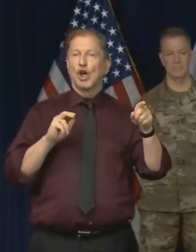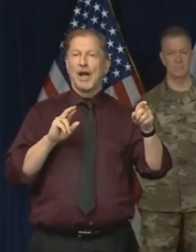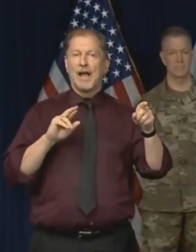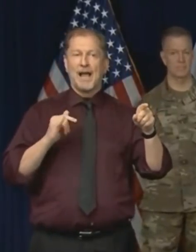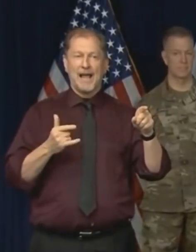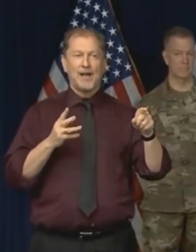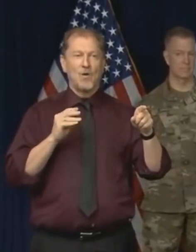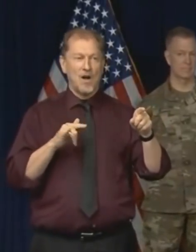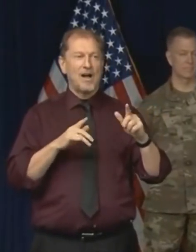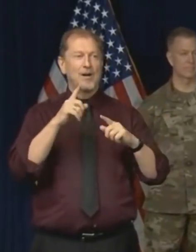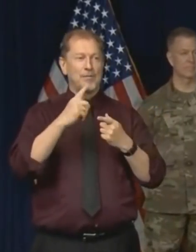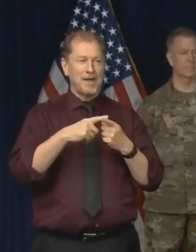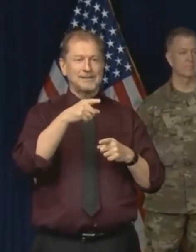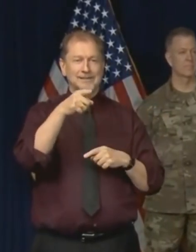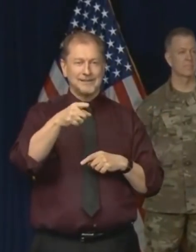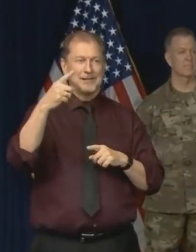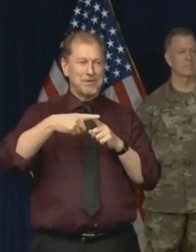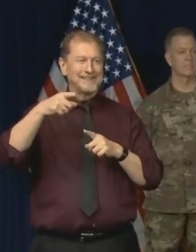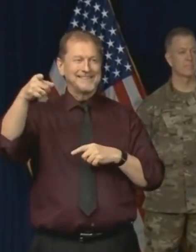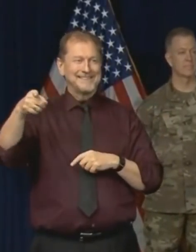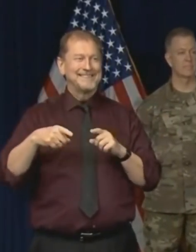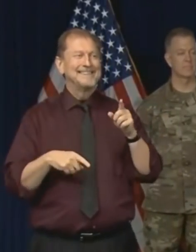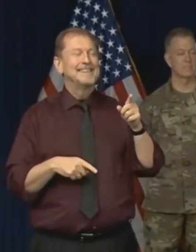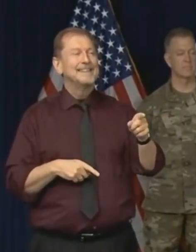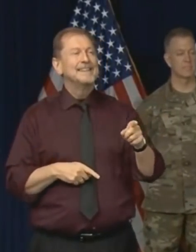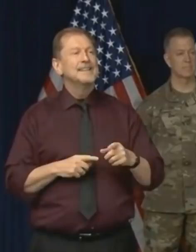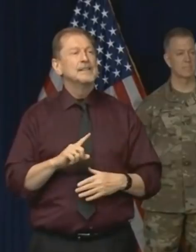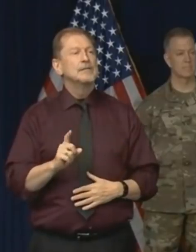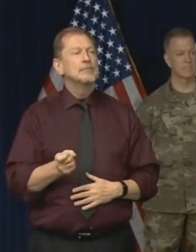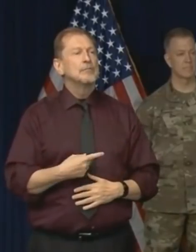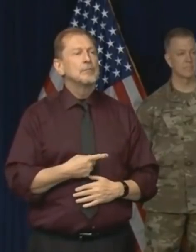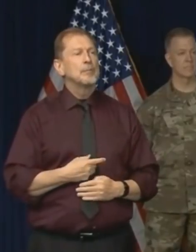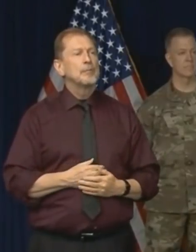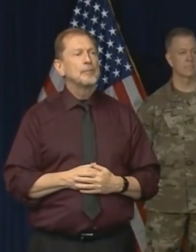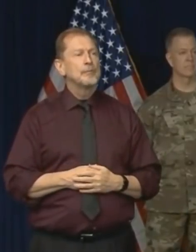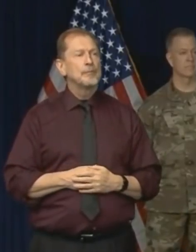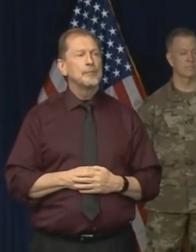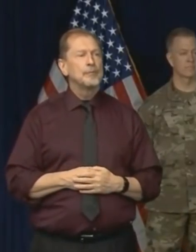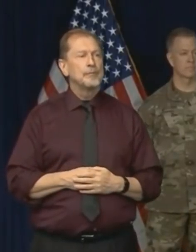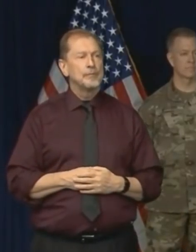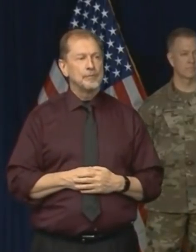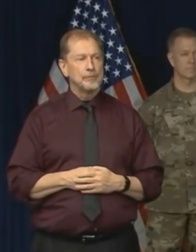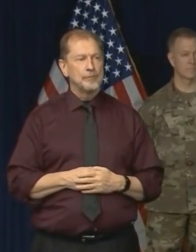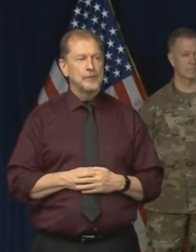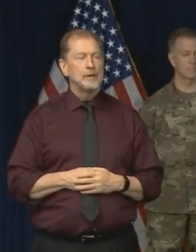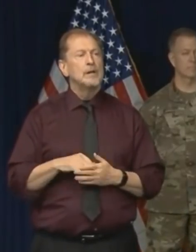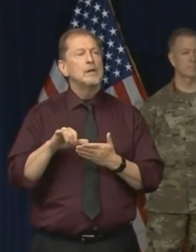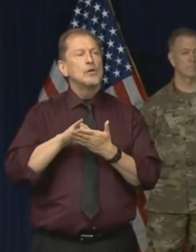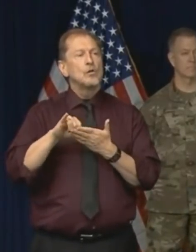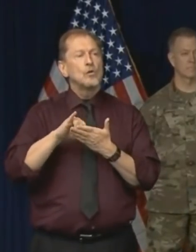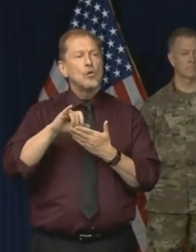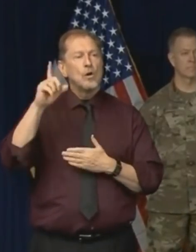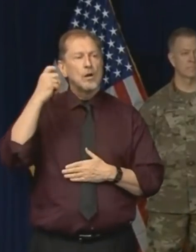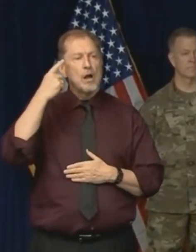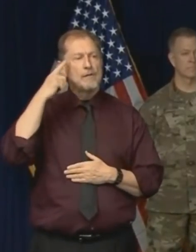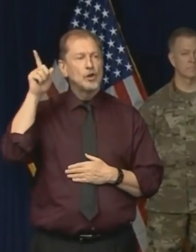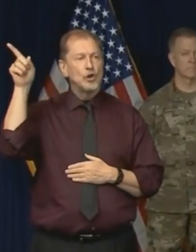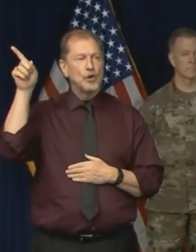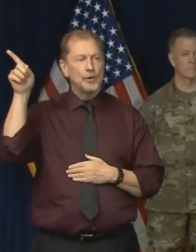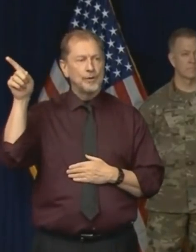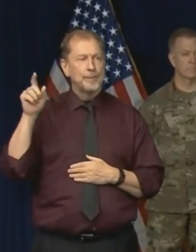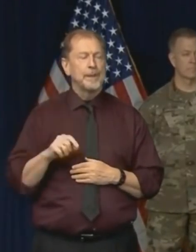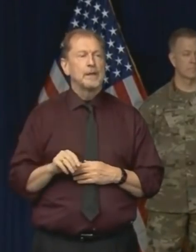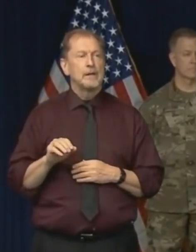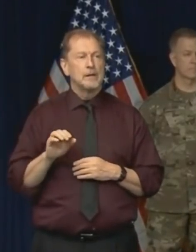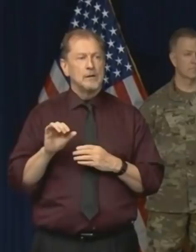You're hiding yourself. Yes, am. A couple things, Governor. First of all, your counterpart in New York is now looking at